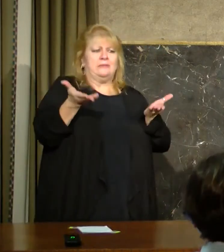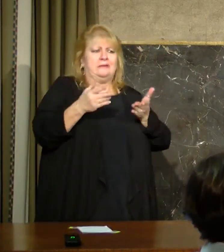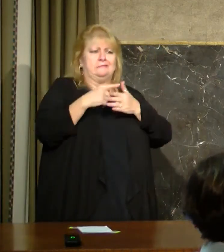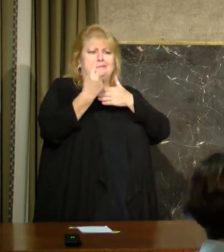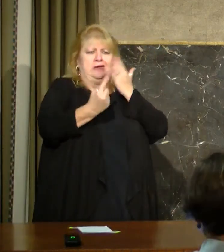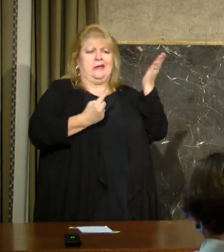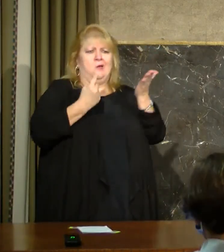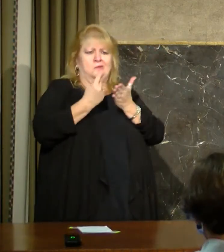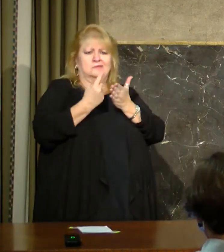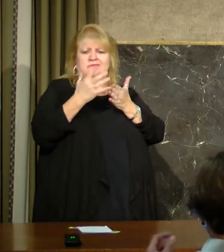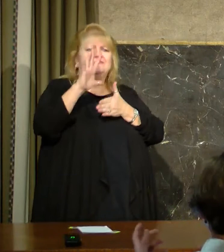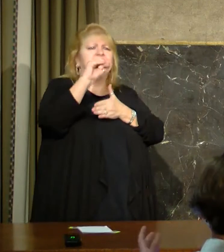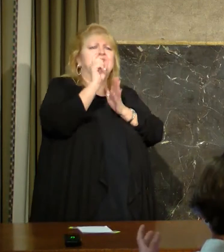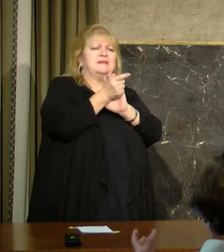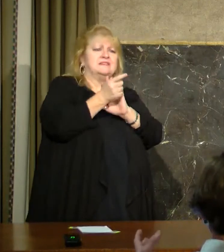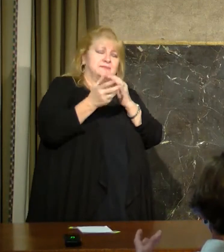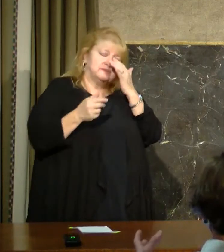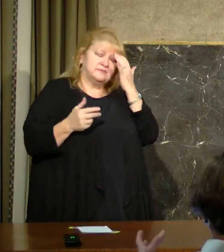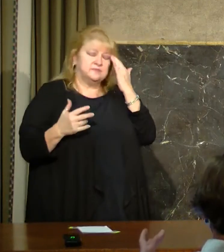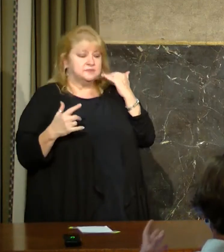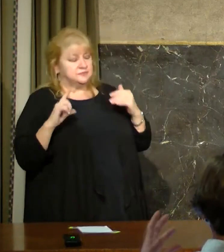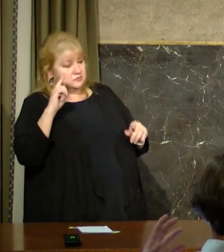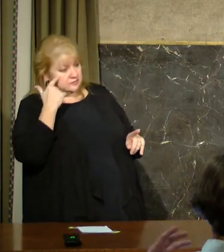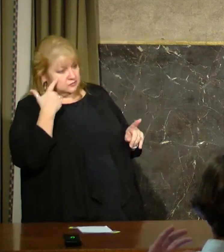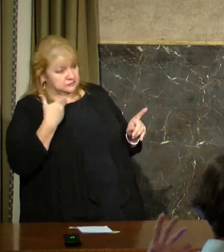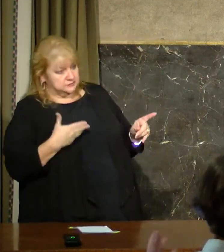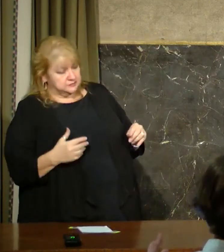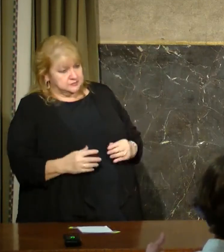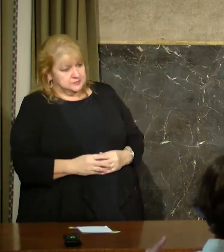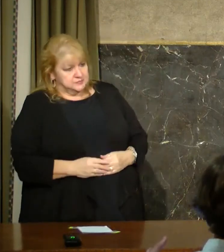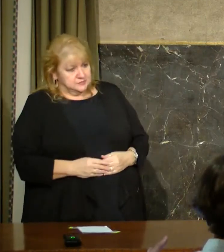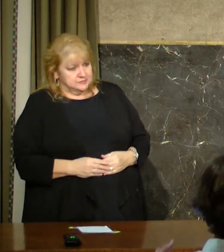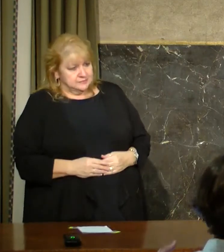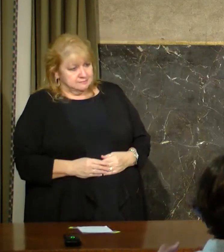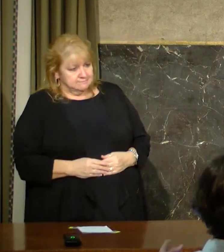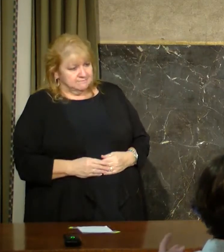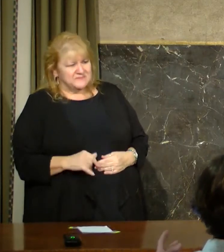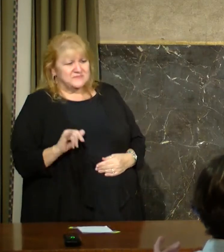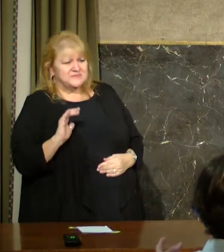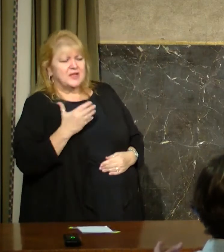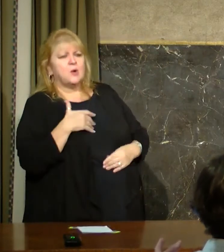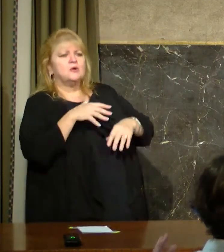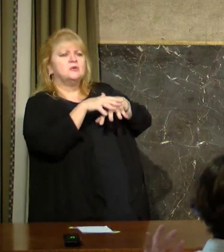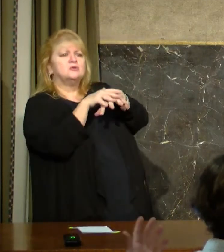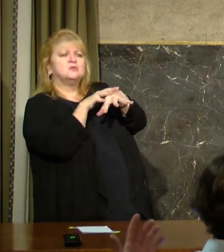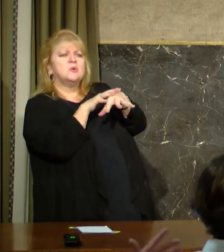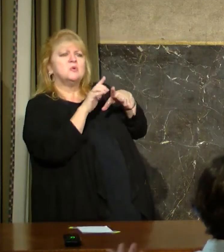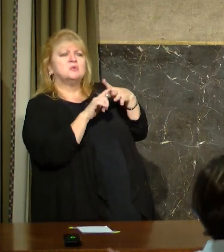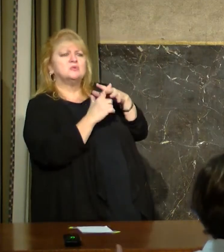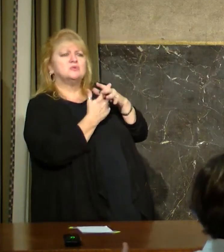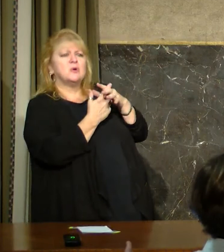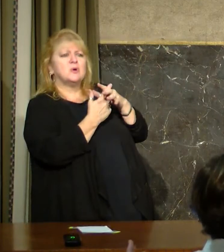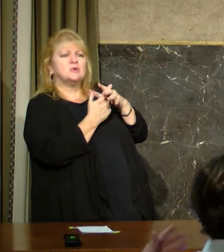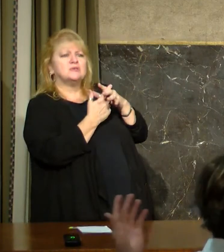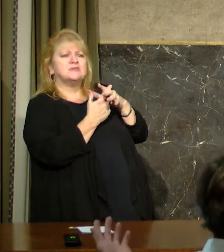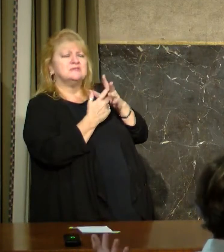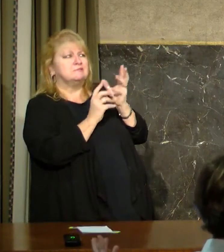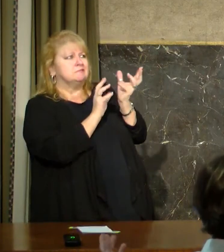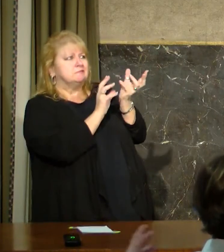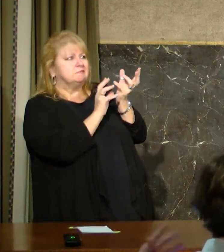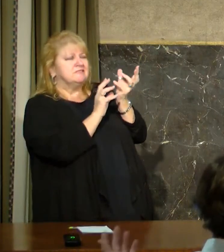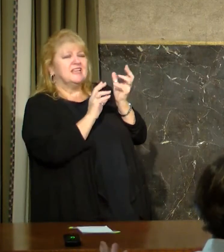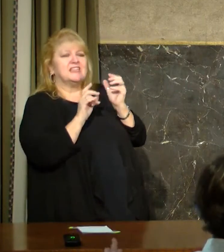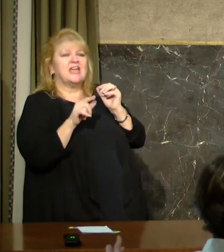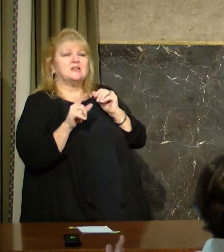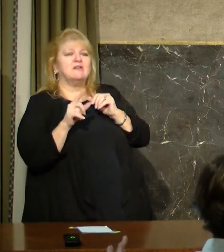Yes, sir. Governor, it seems that the slow start we got was in large part due to hesitancy among people in